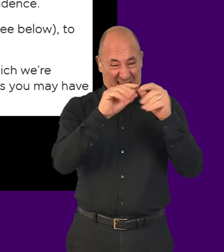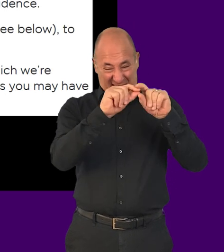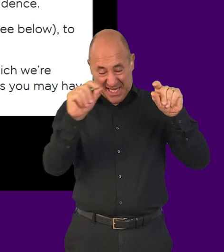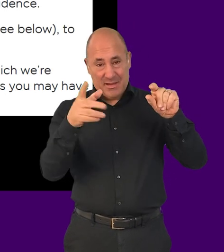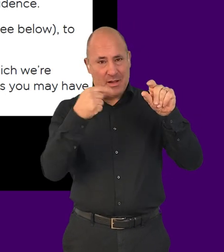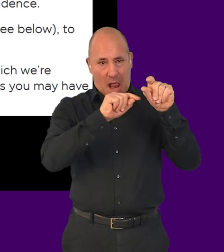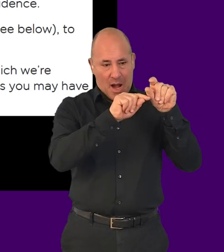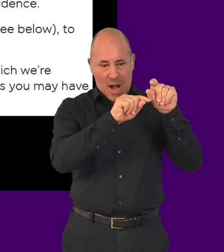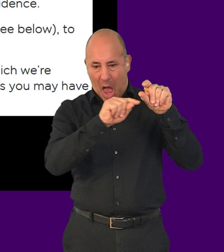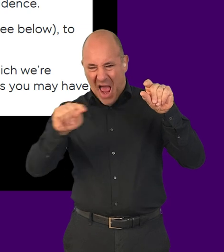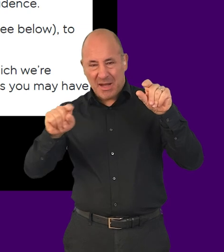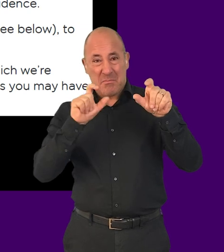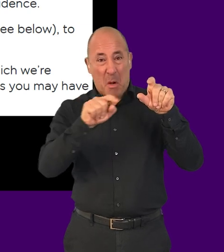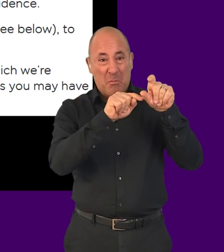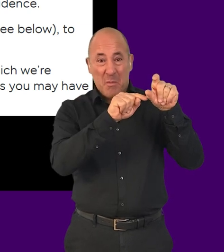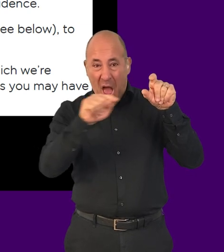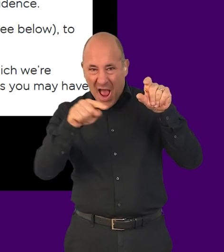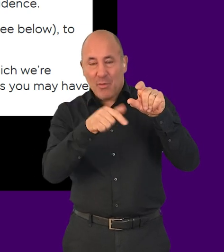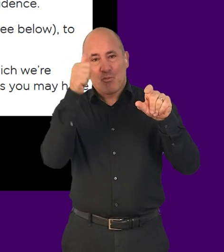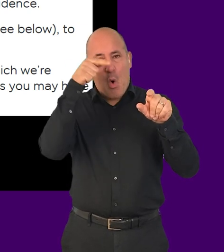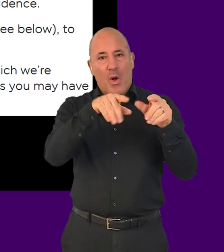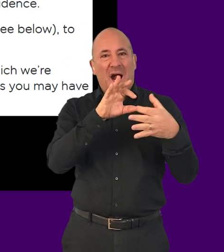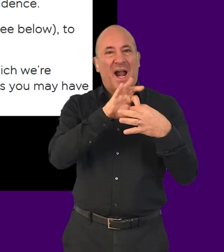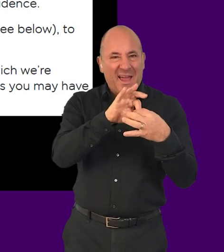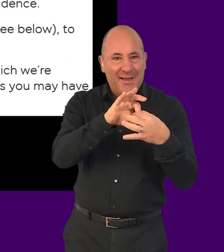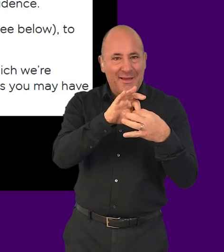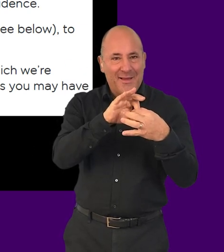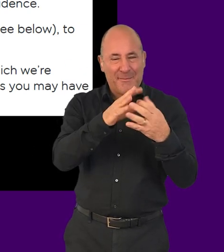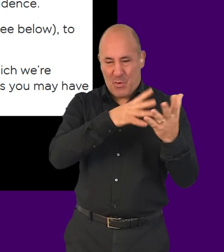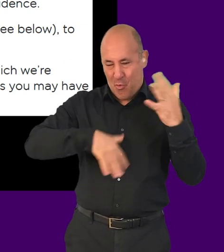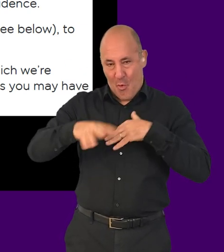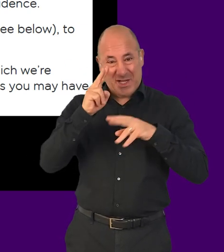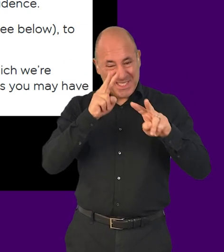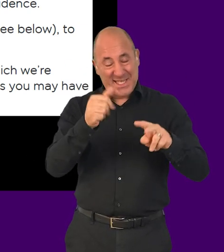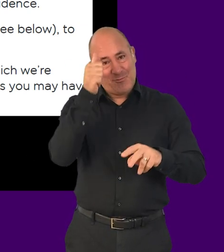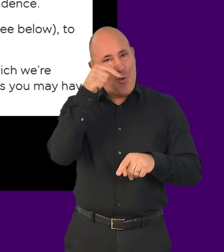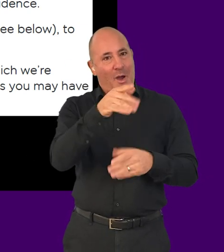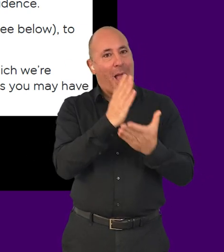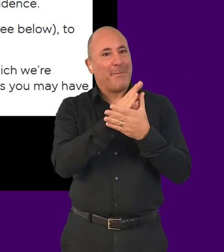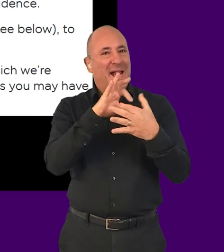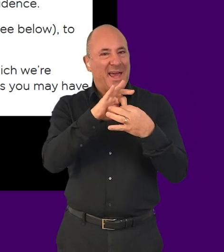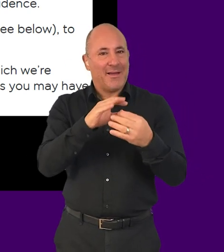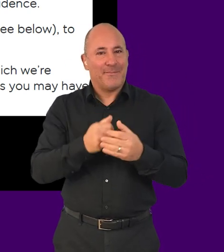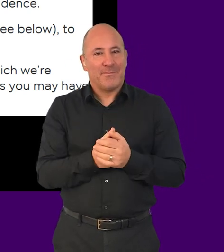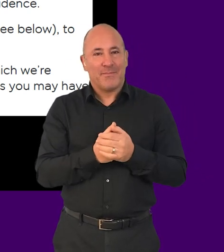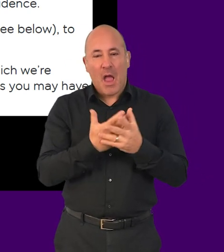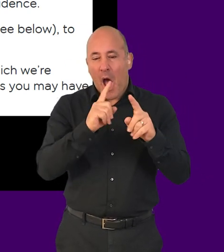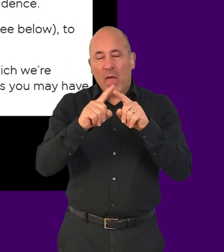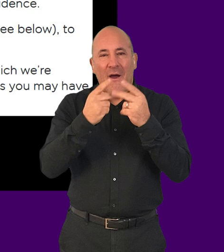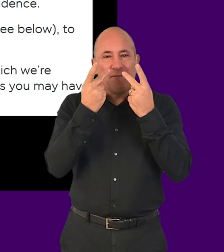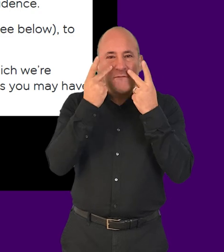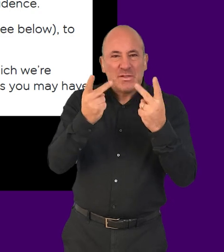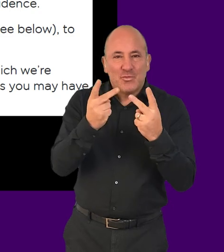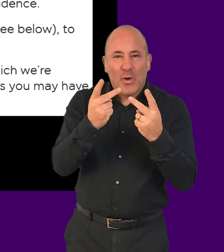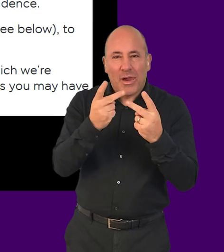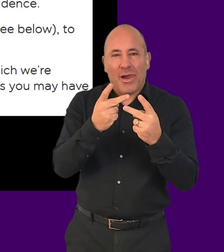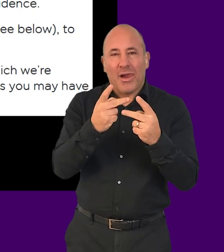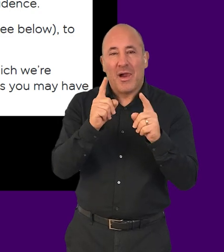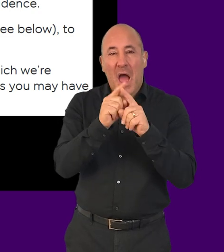common way to identify links and can be perceived by all sighted people. Other visual cues can also be used, such as an